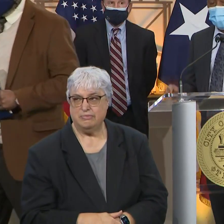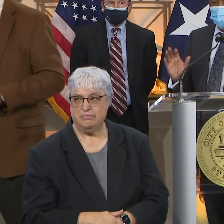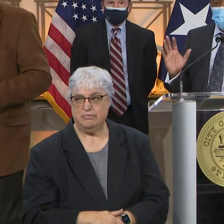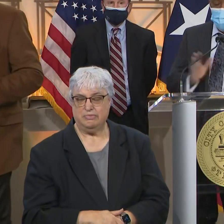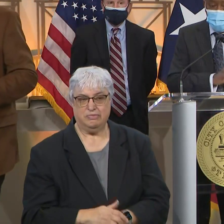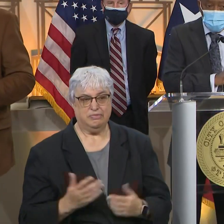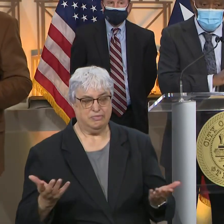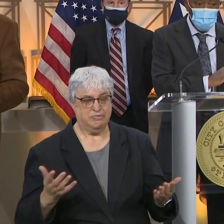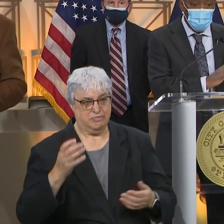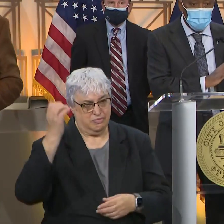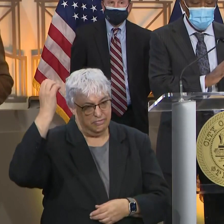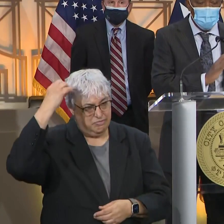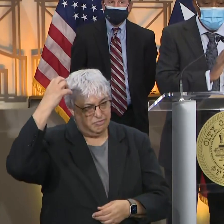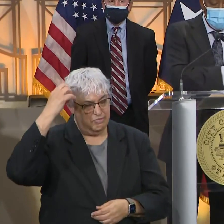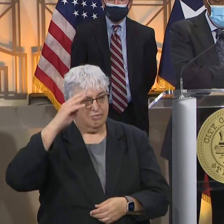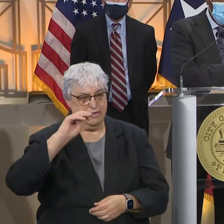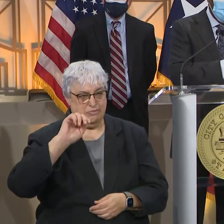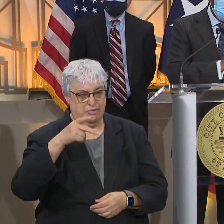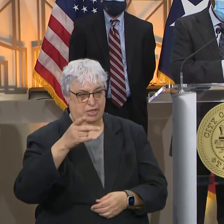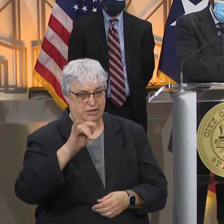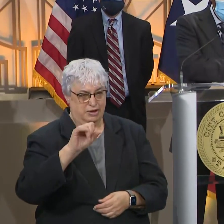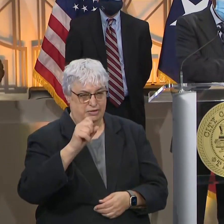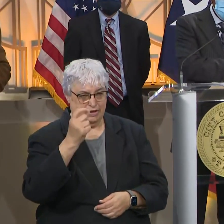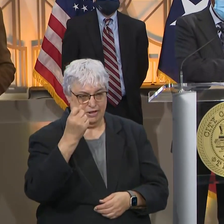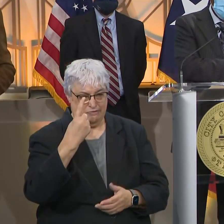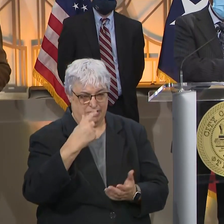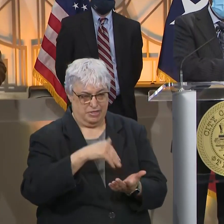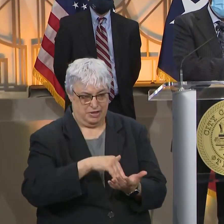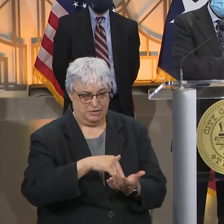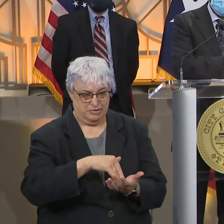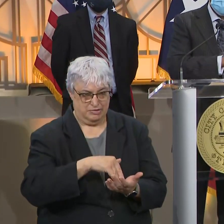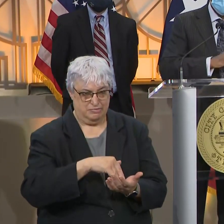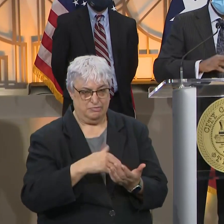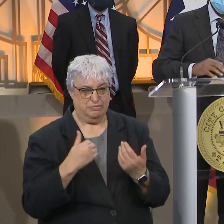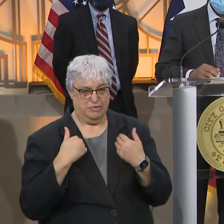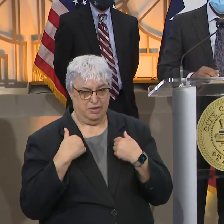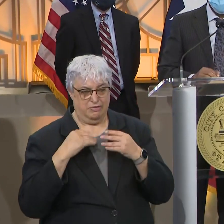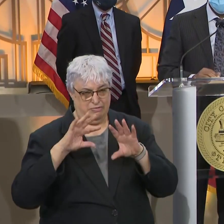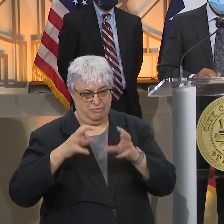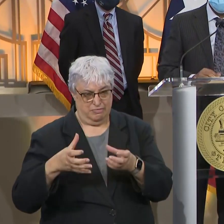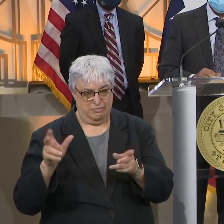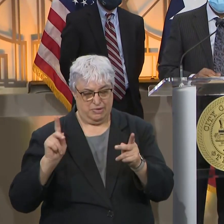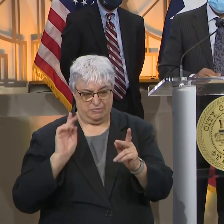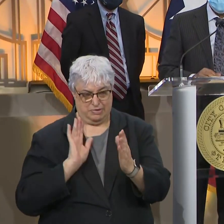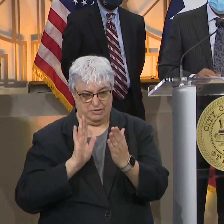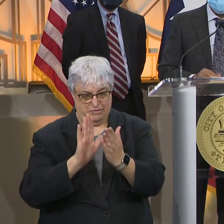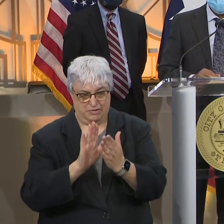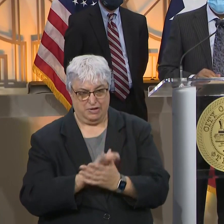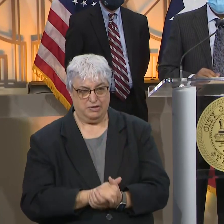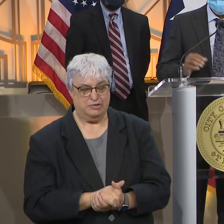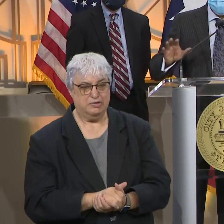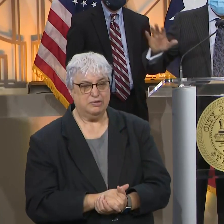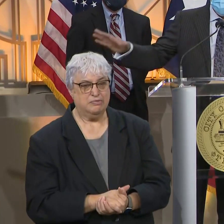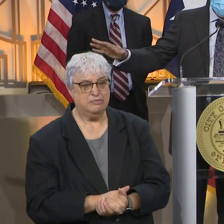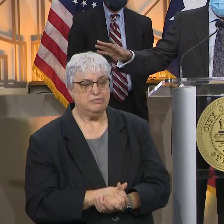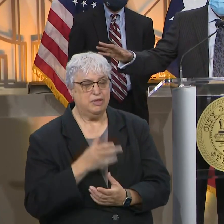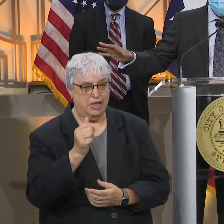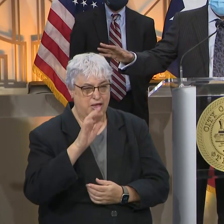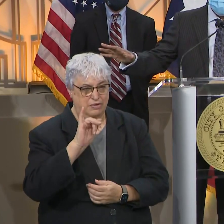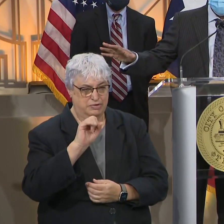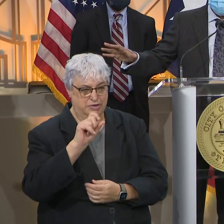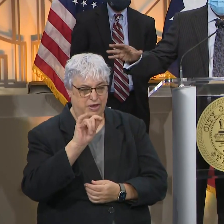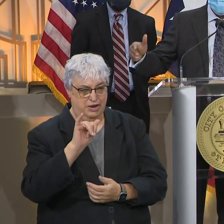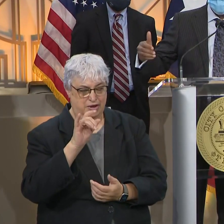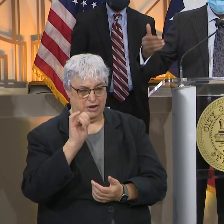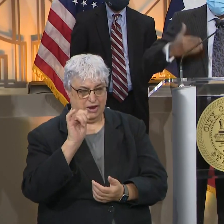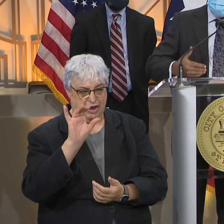So again, Methodist is doing 11,000 and they've got a particular clientele that they will be addressing. Harris County got